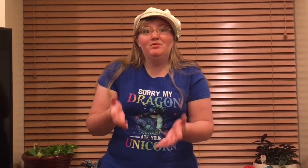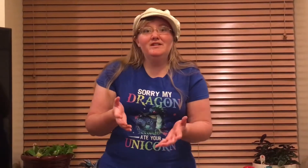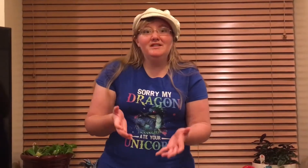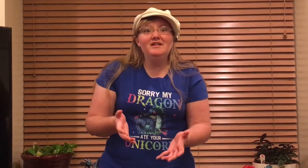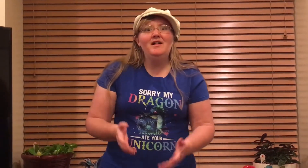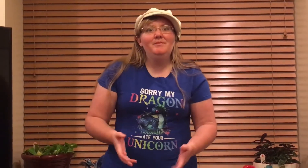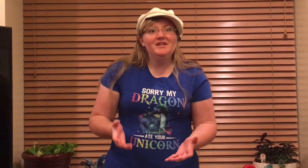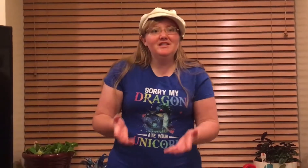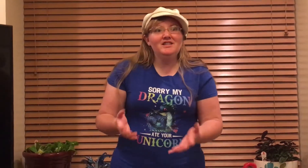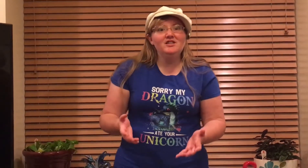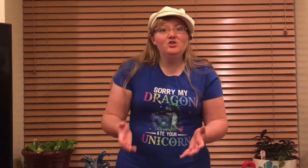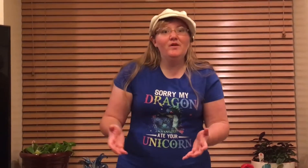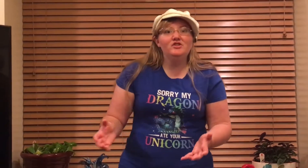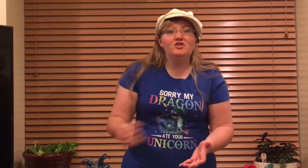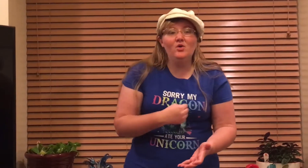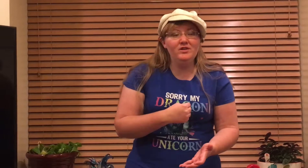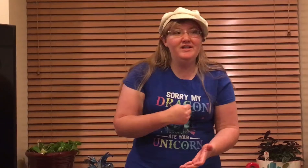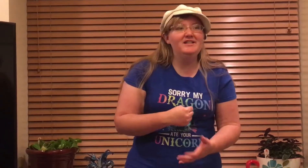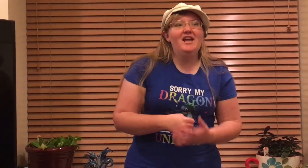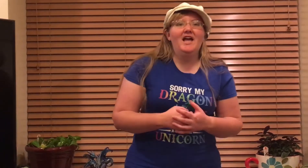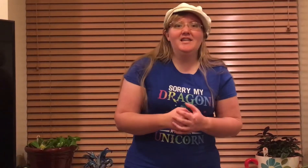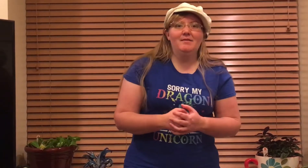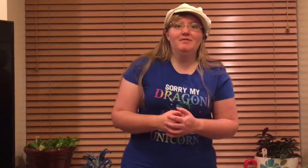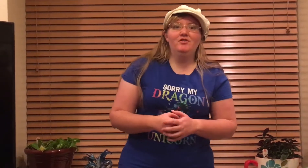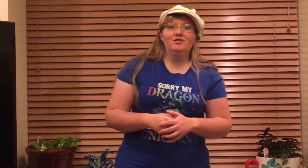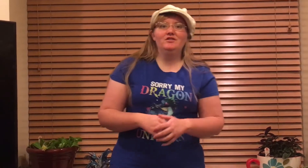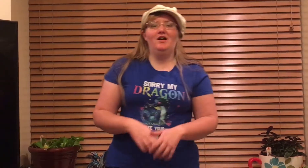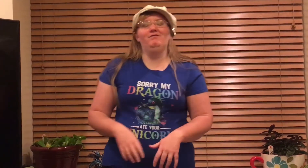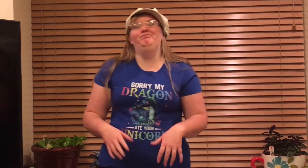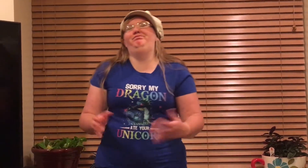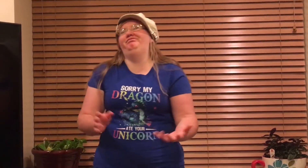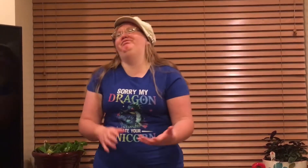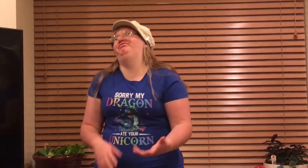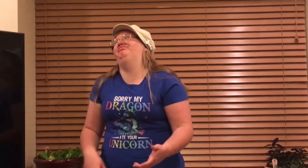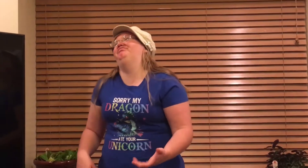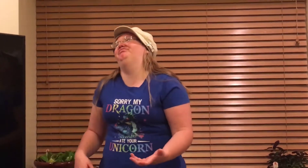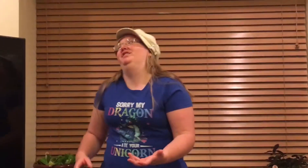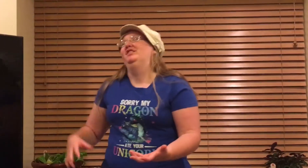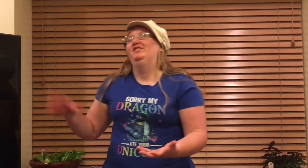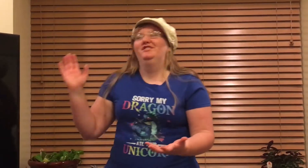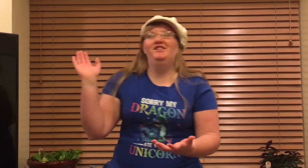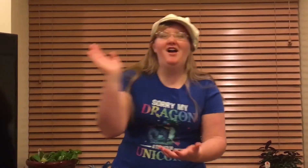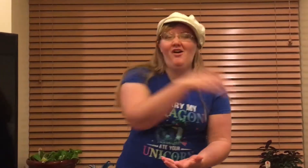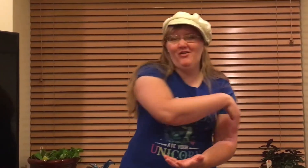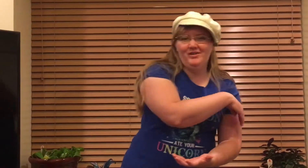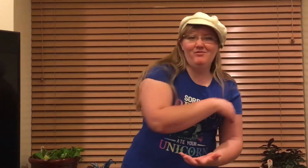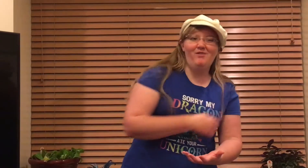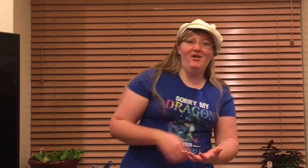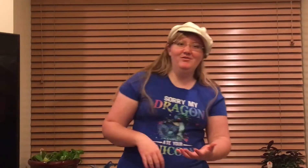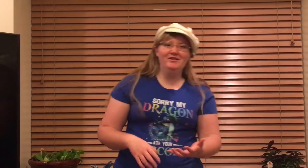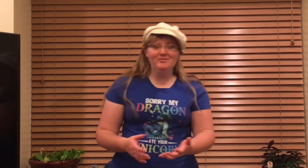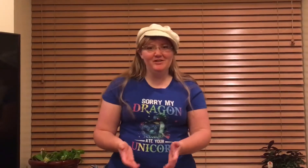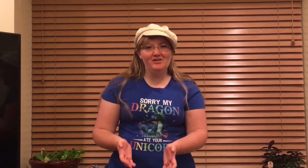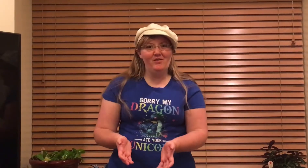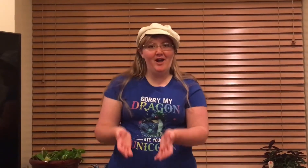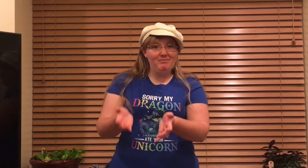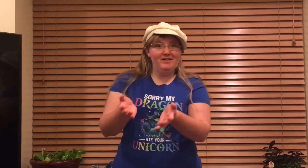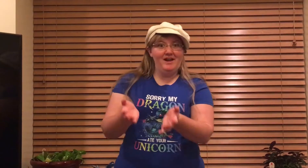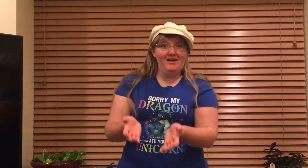prison because he thinks you have stolen it and kept it for yourself. No, he won't. He'll be so happy to have